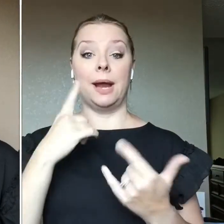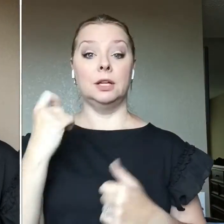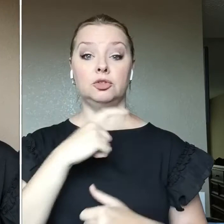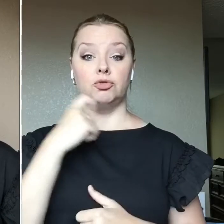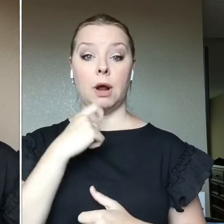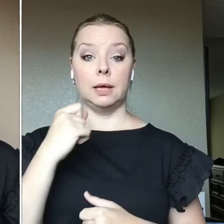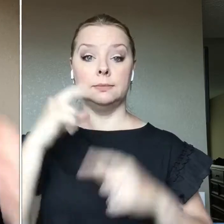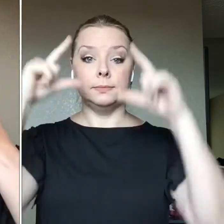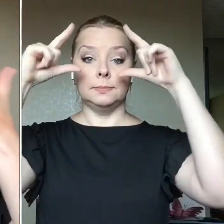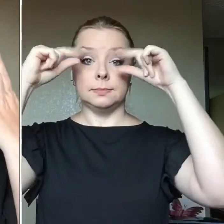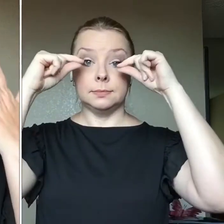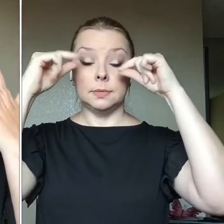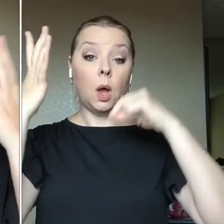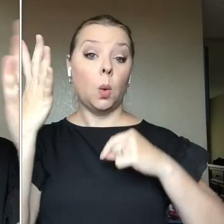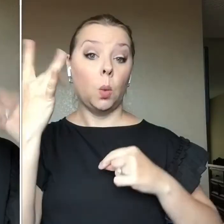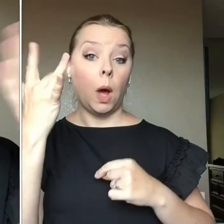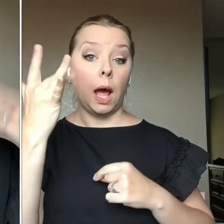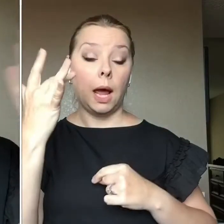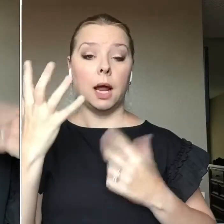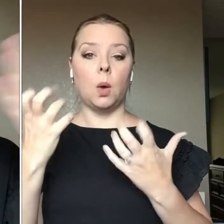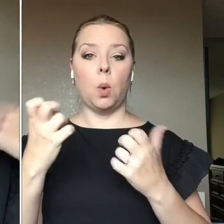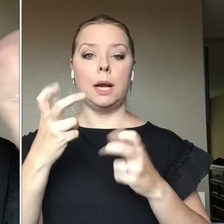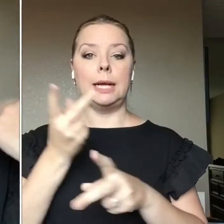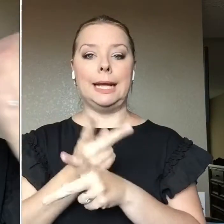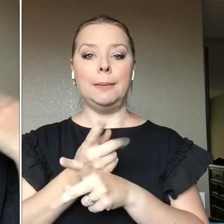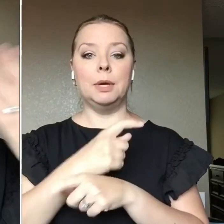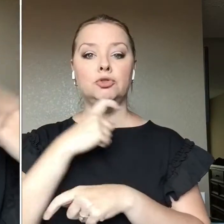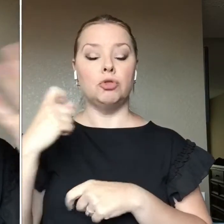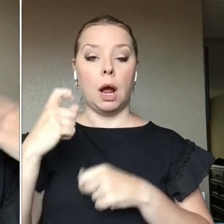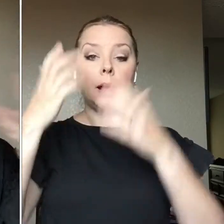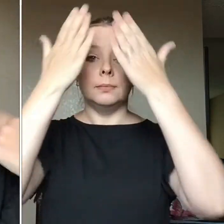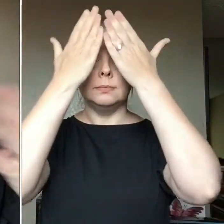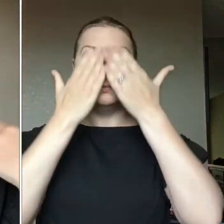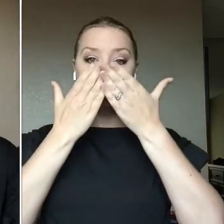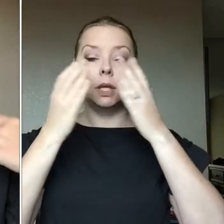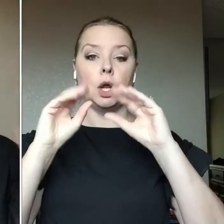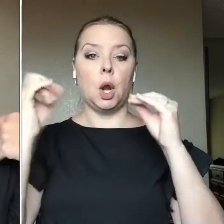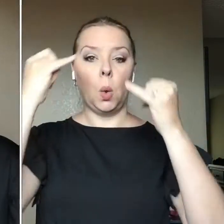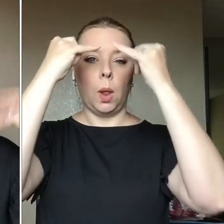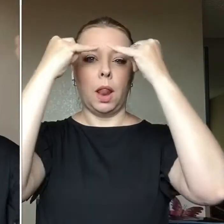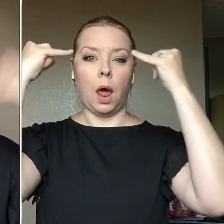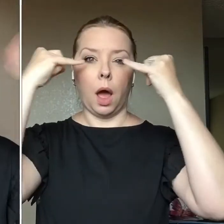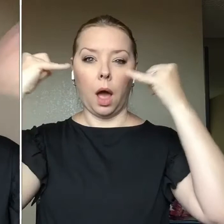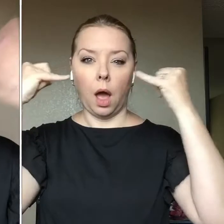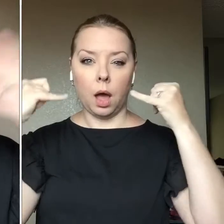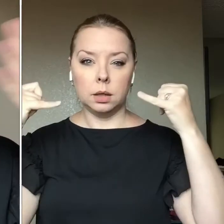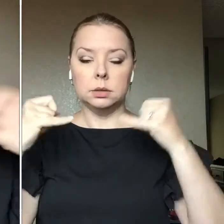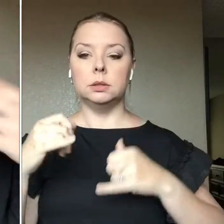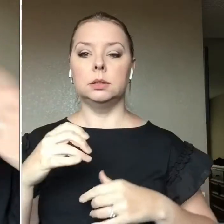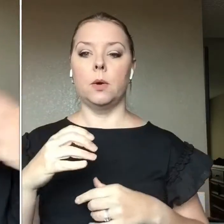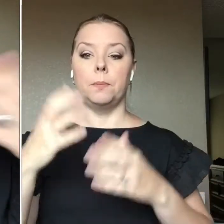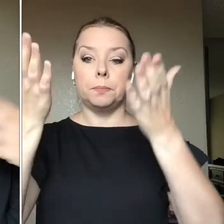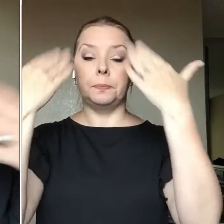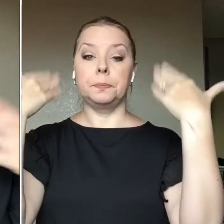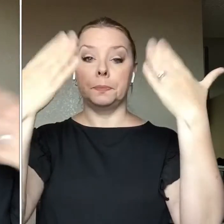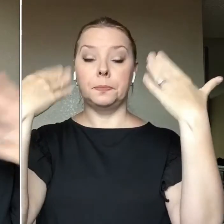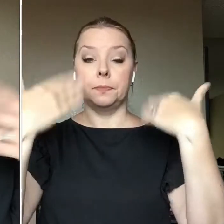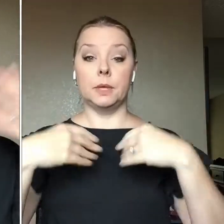closed while I'm doing it because I want that to dry on the eyes so it doesn't crease. Um, so this is also a really nice moment to like,